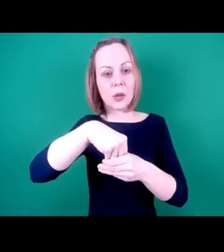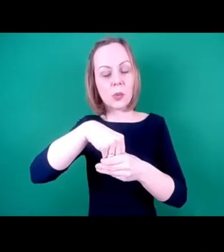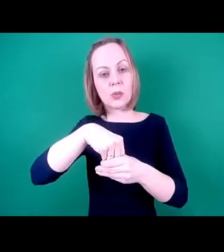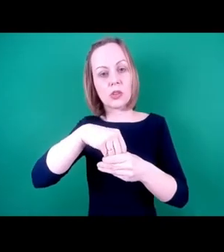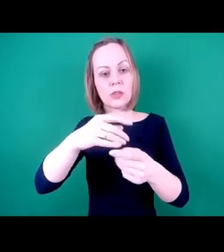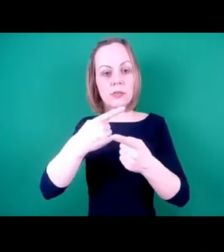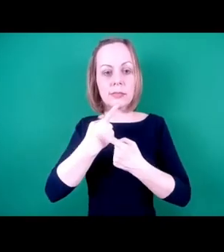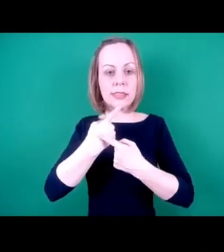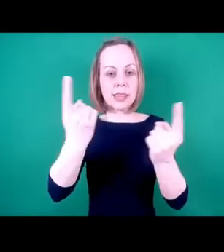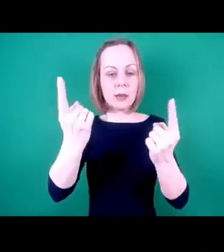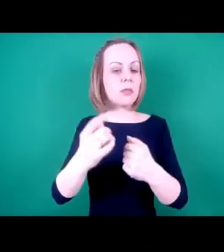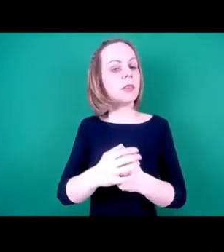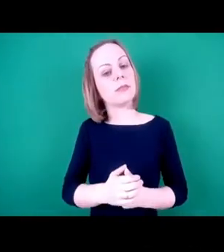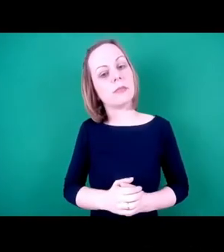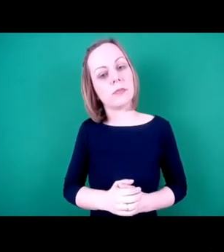We have